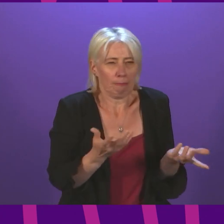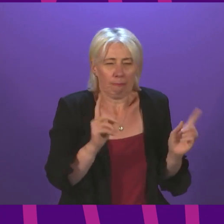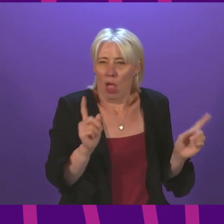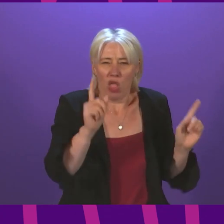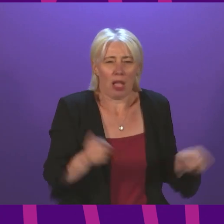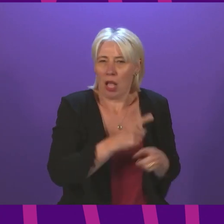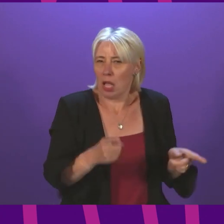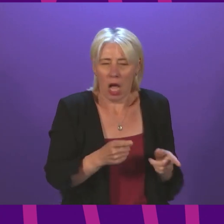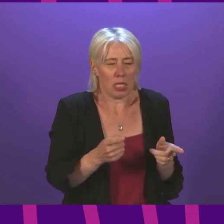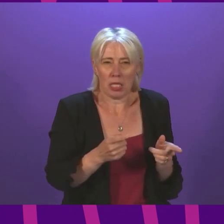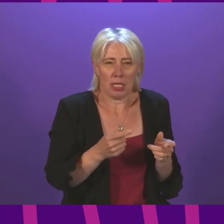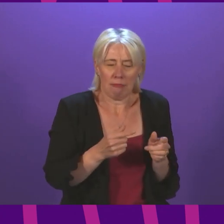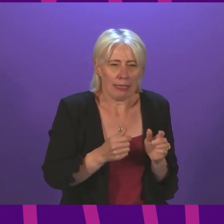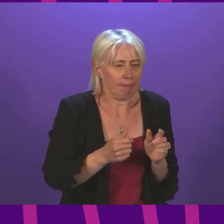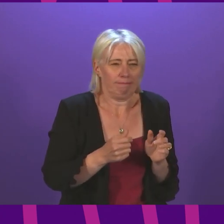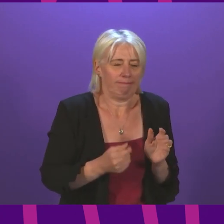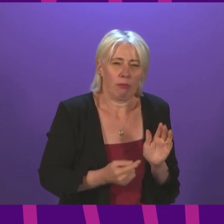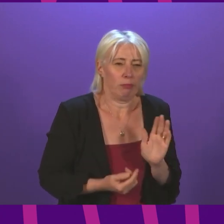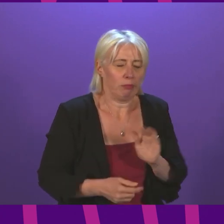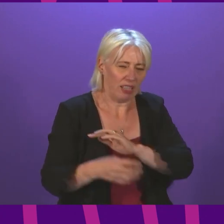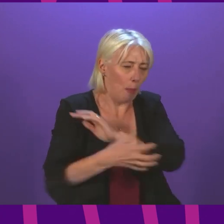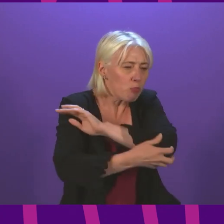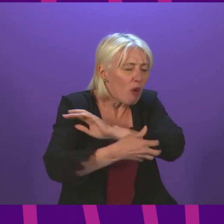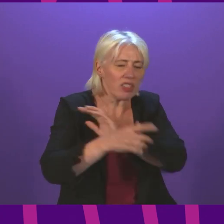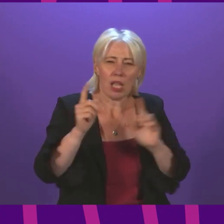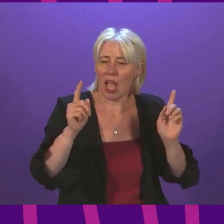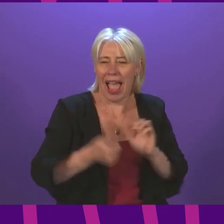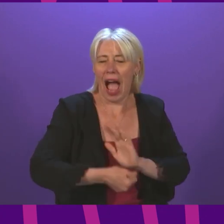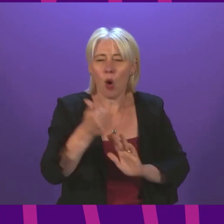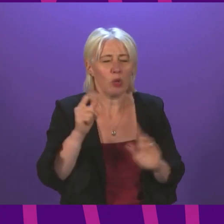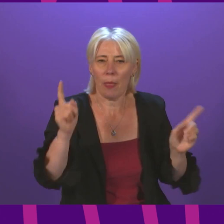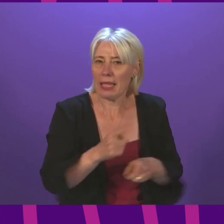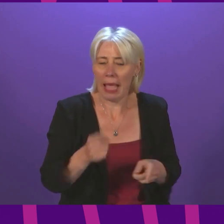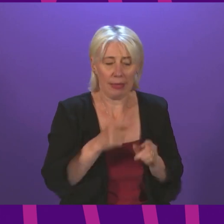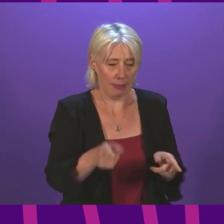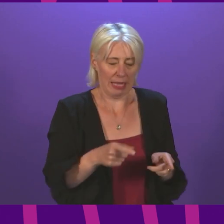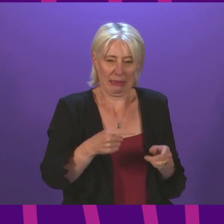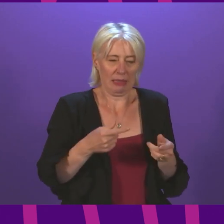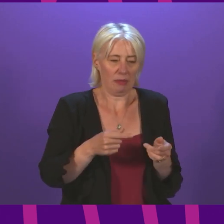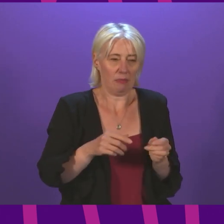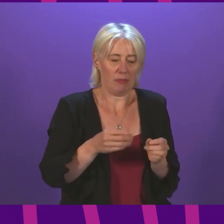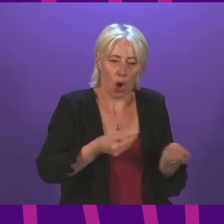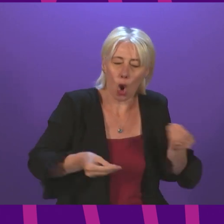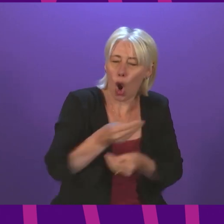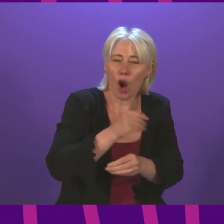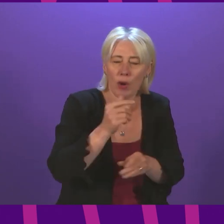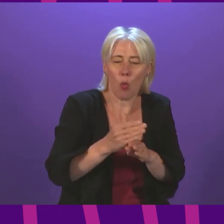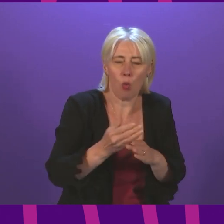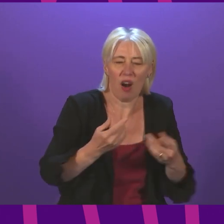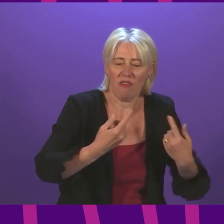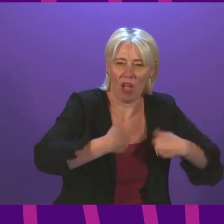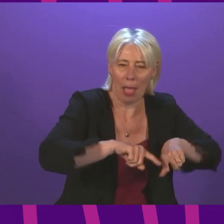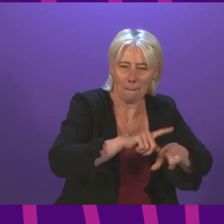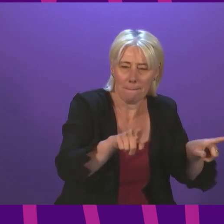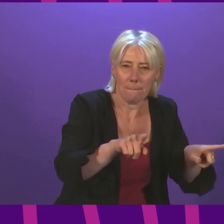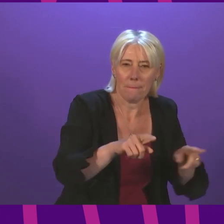There is just a hard, cold reality of an economy that does not work for the many. The £20 uplift gives